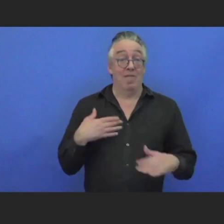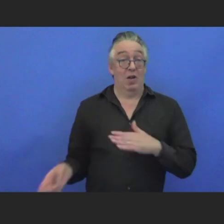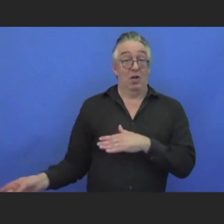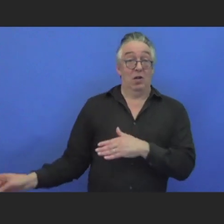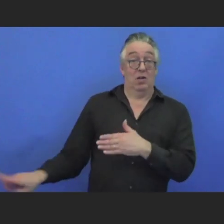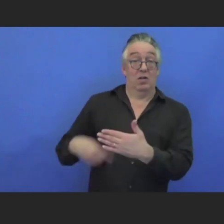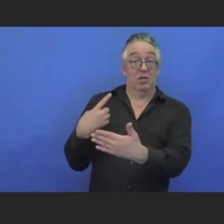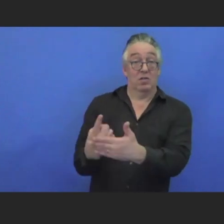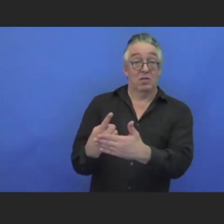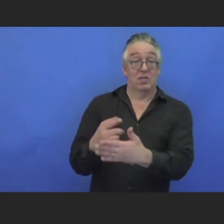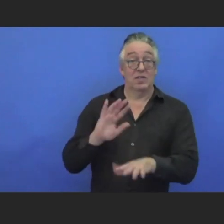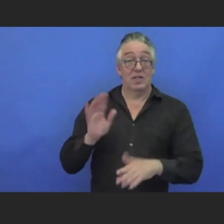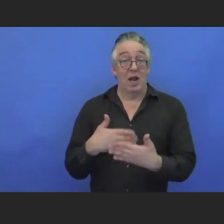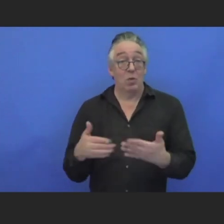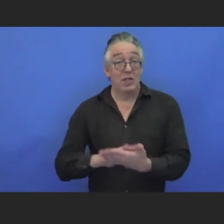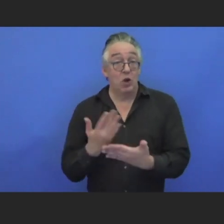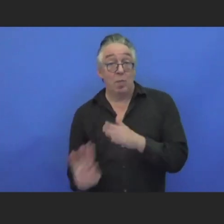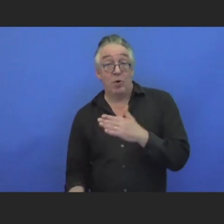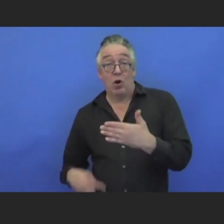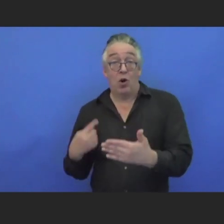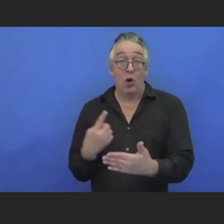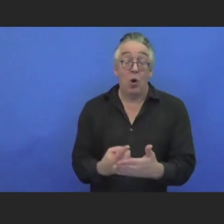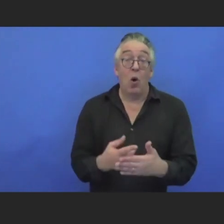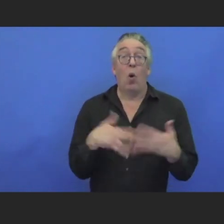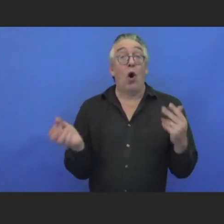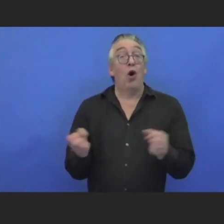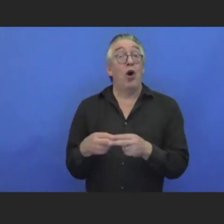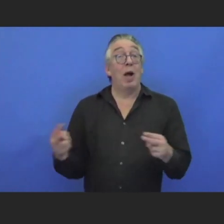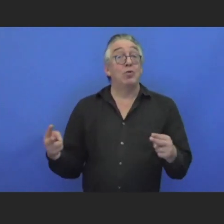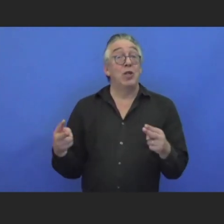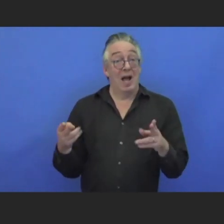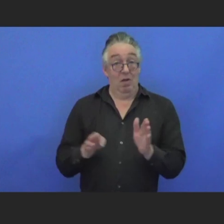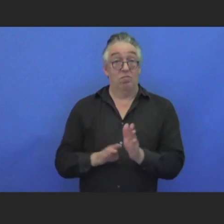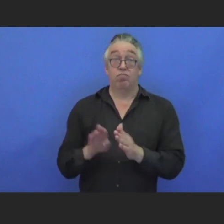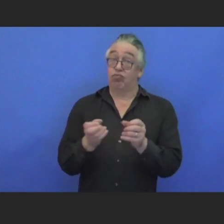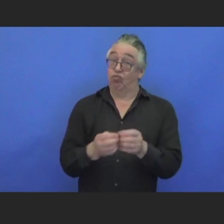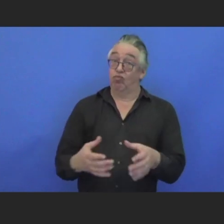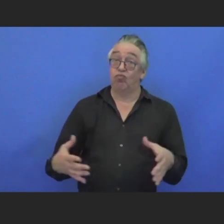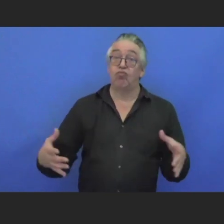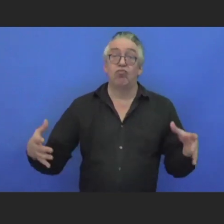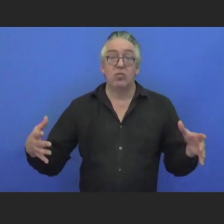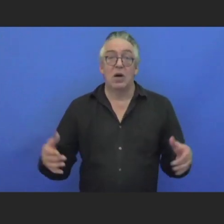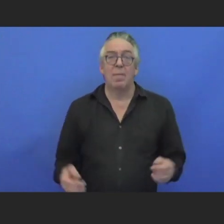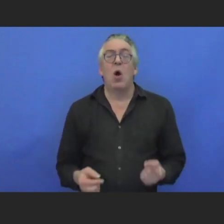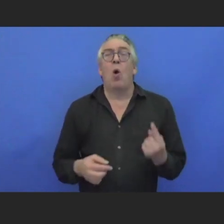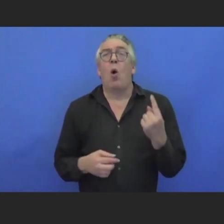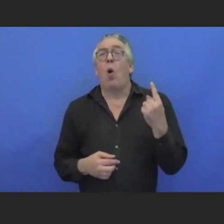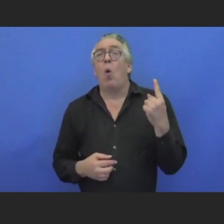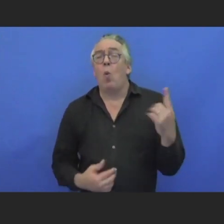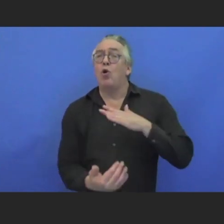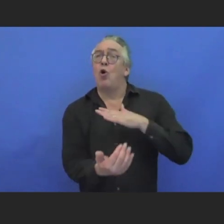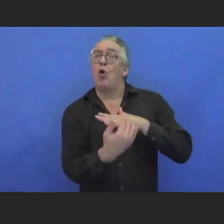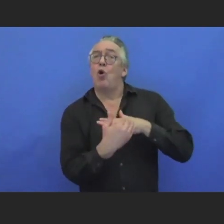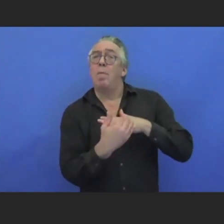or captioning. One of the things, one of the things, comments that came out from the